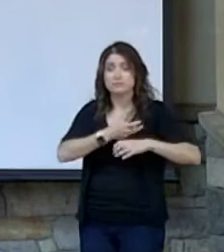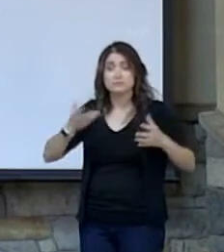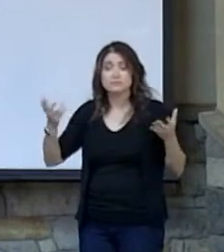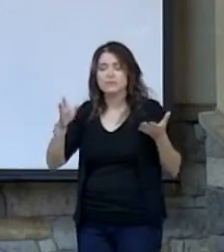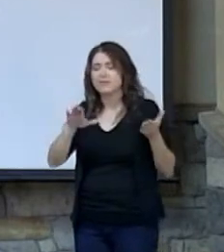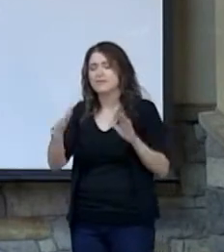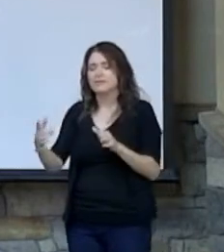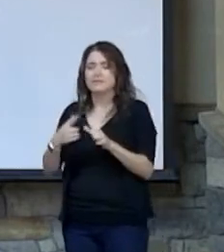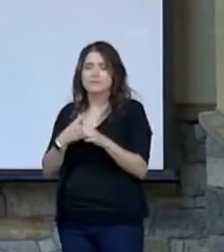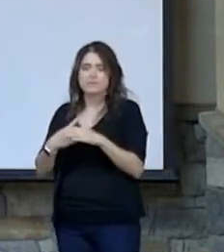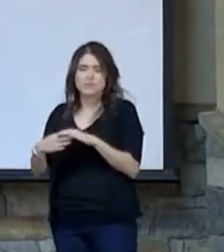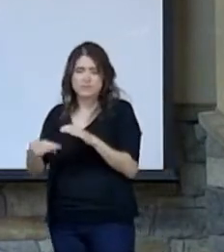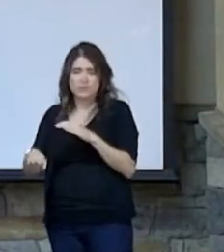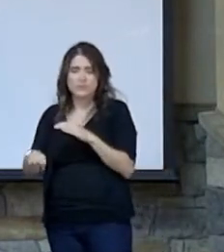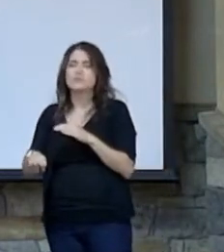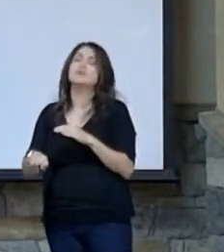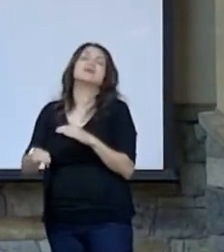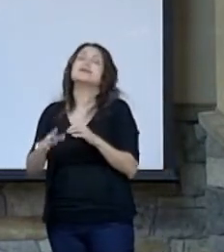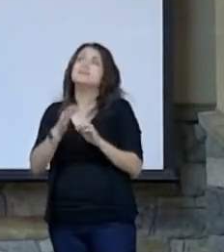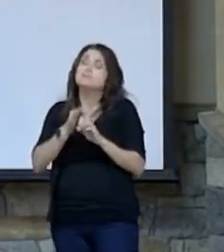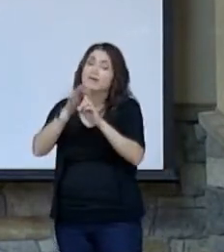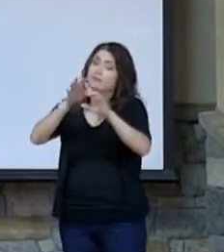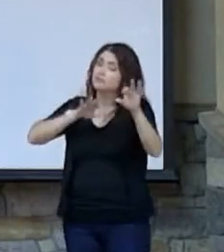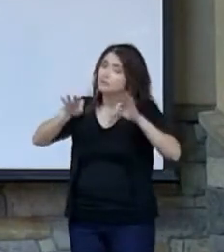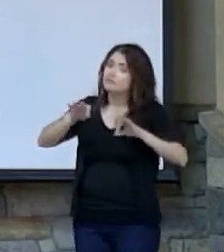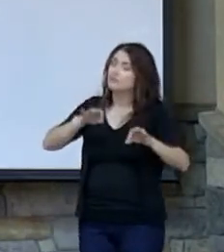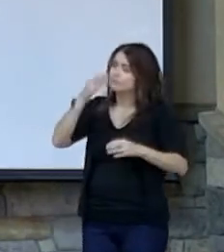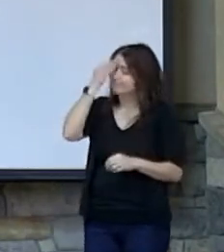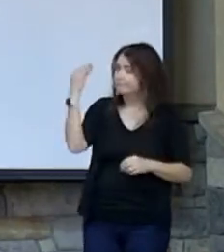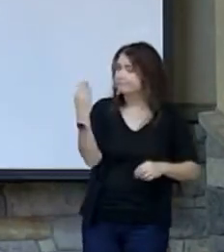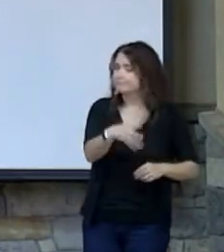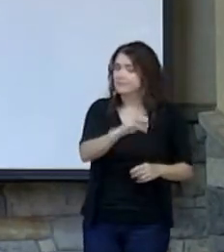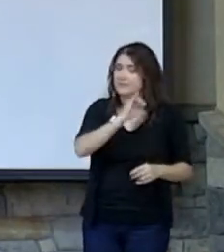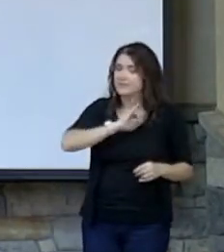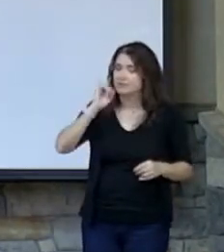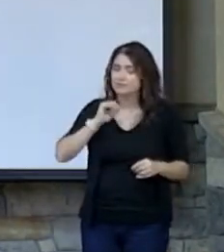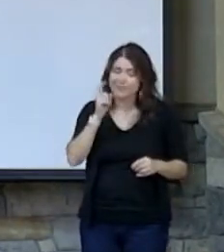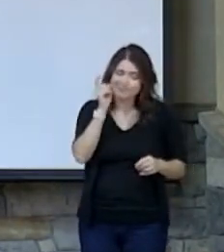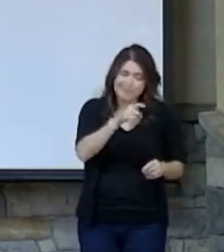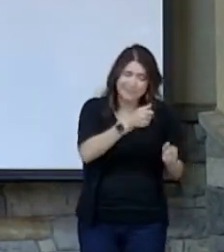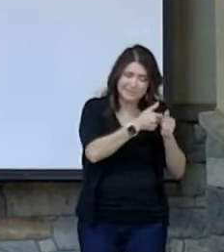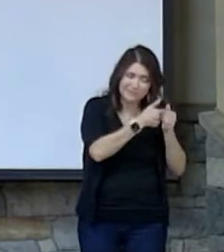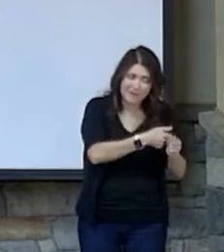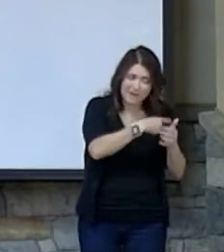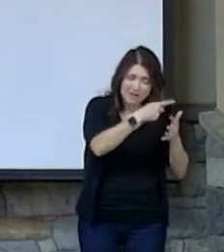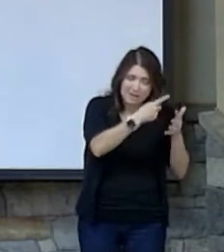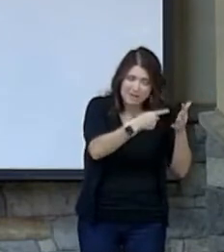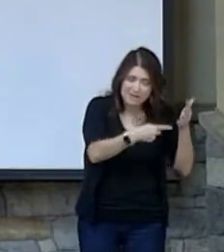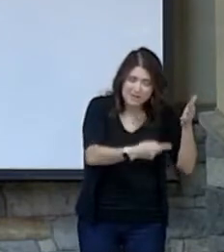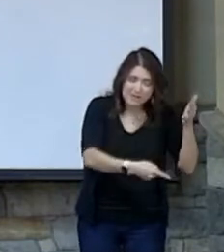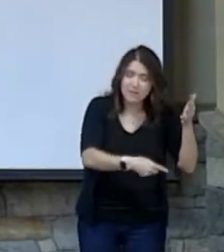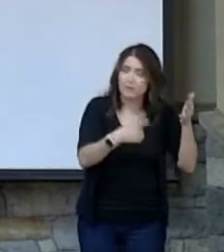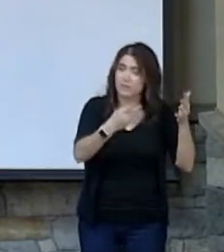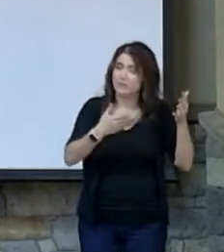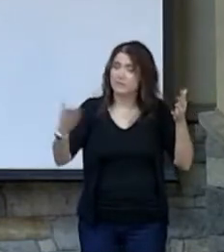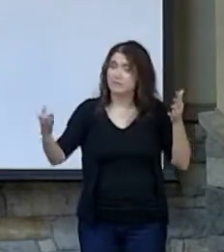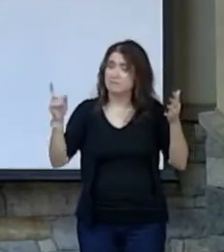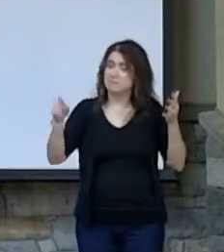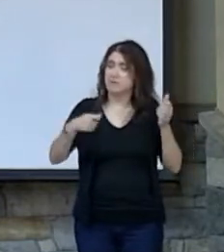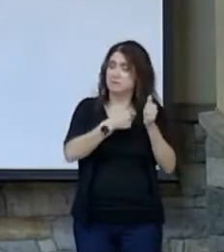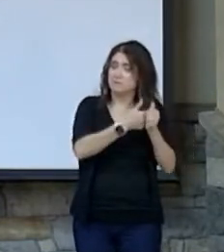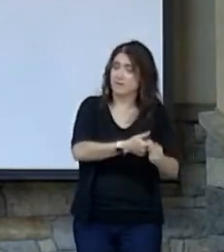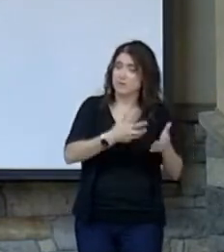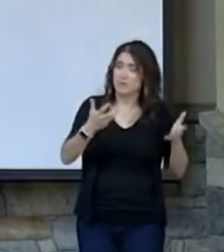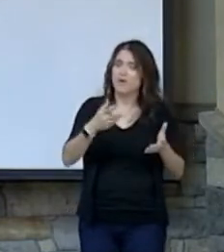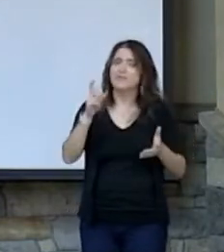And special instructions were given to the Israelites on things they had to do. And one of the things they had to do was they had